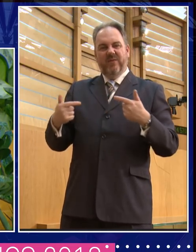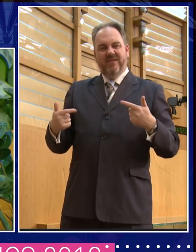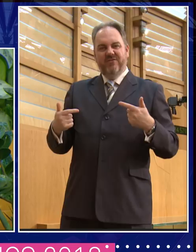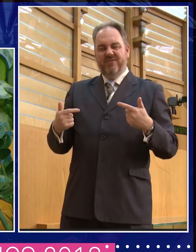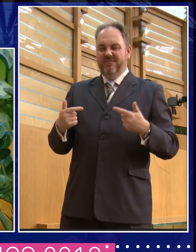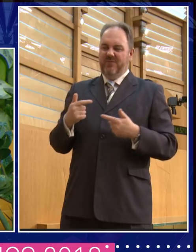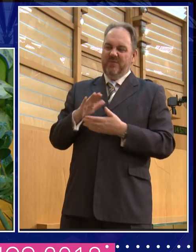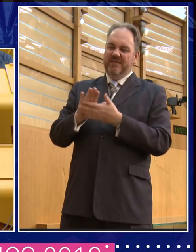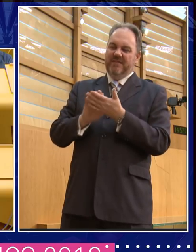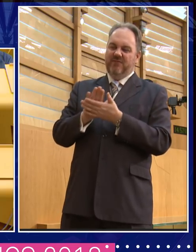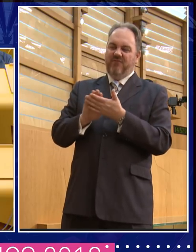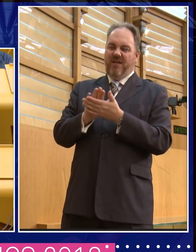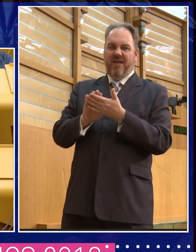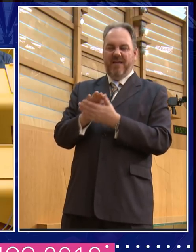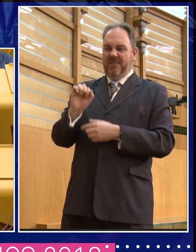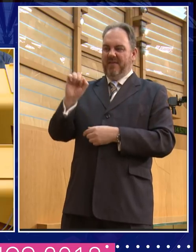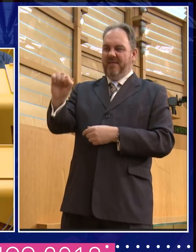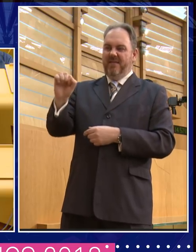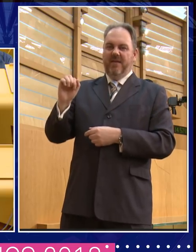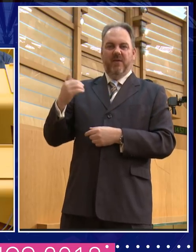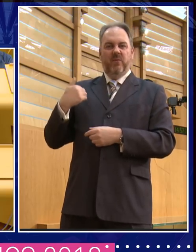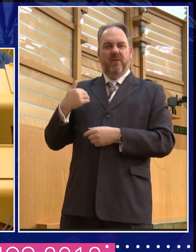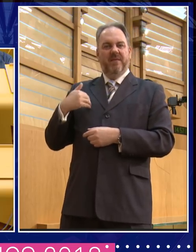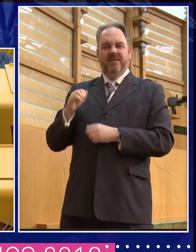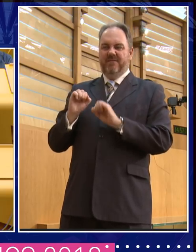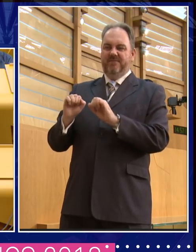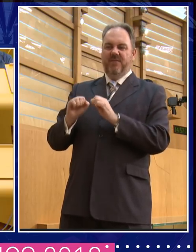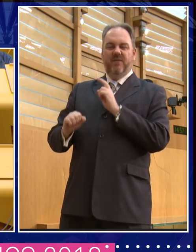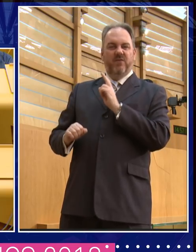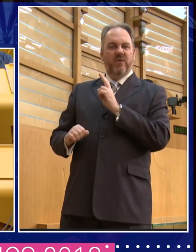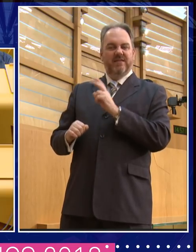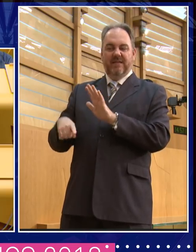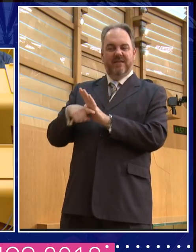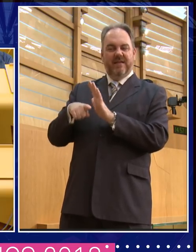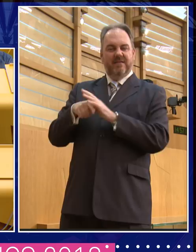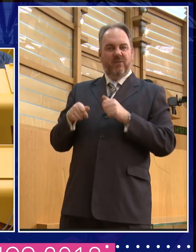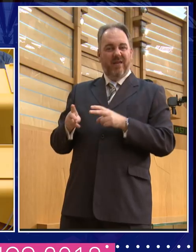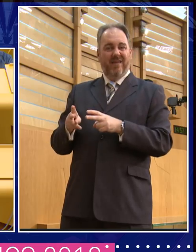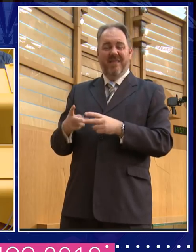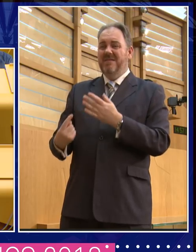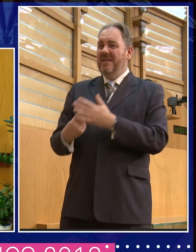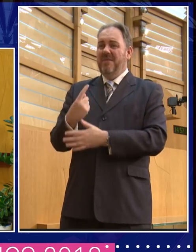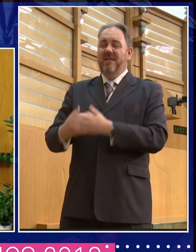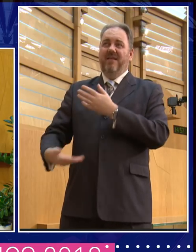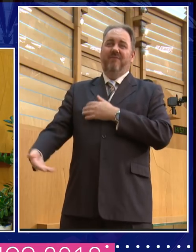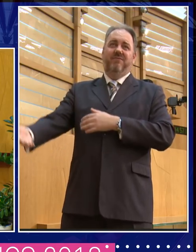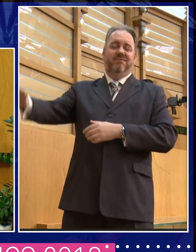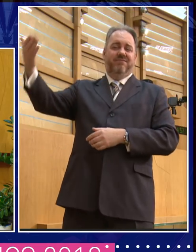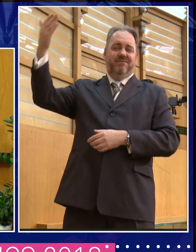describe their interventions. And that is true, uh, right back to antiquity as well, you know. Uh,